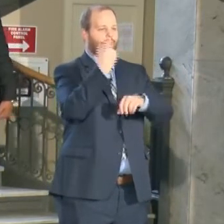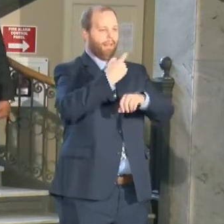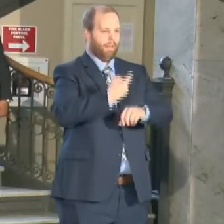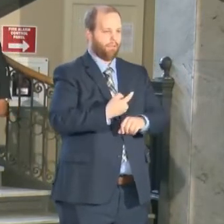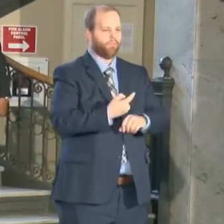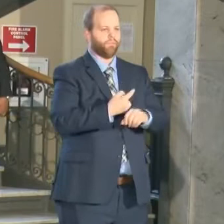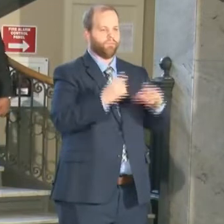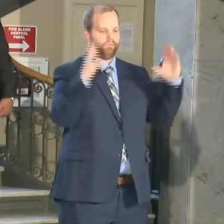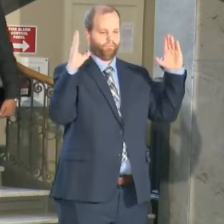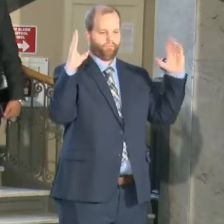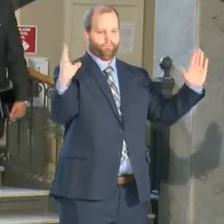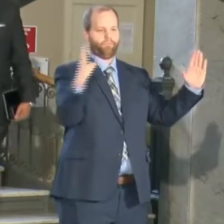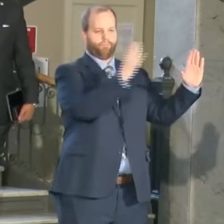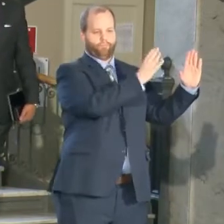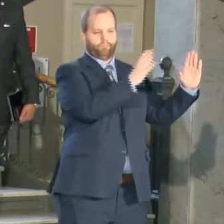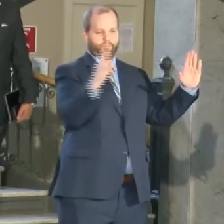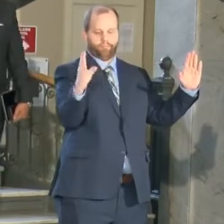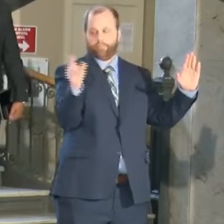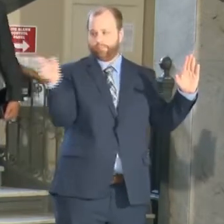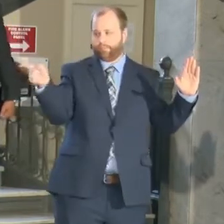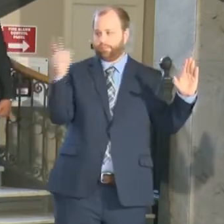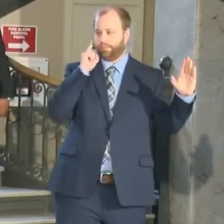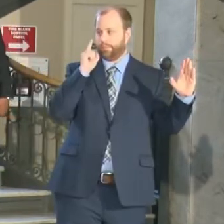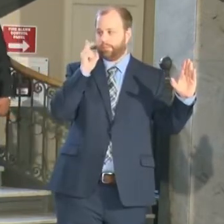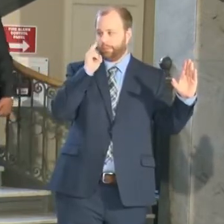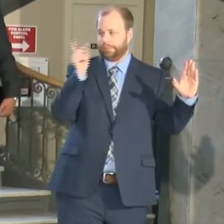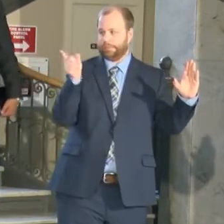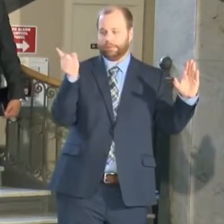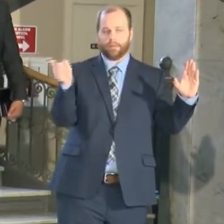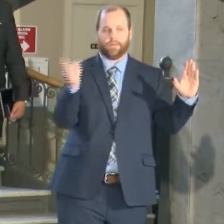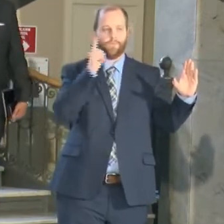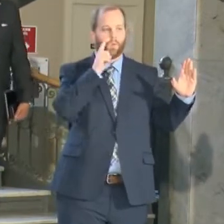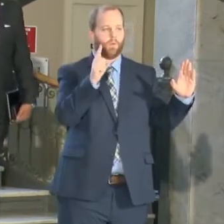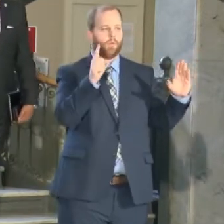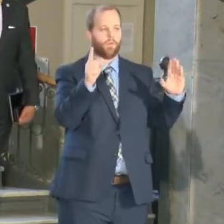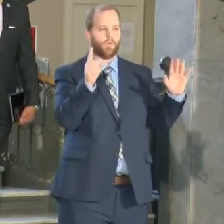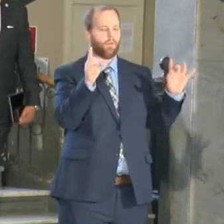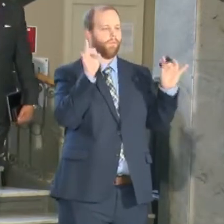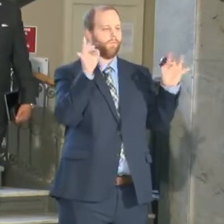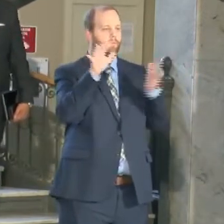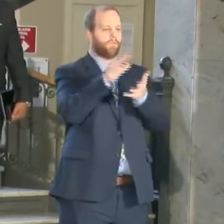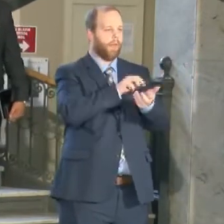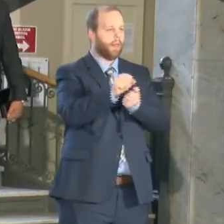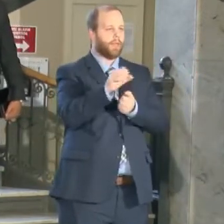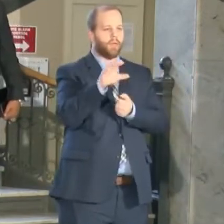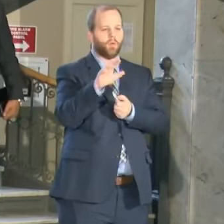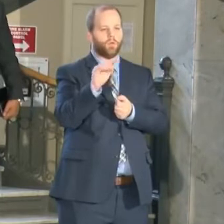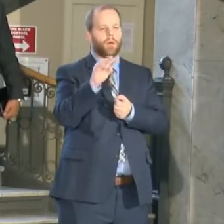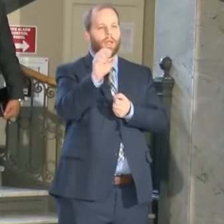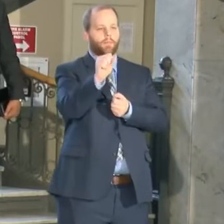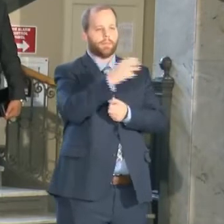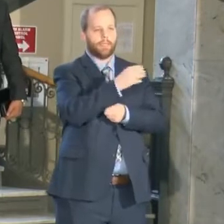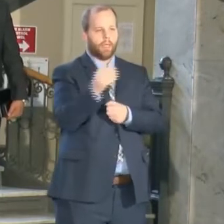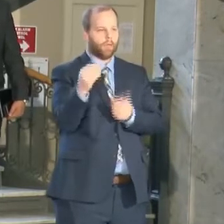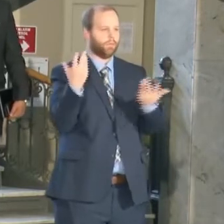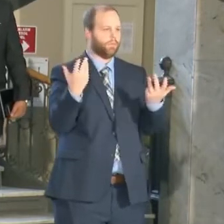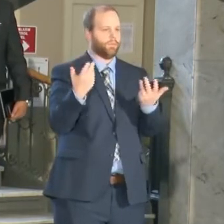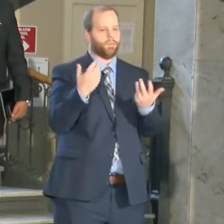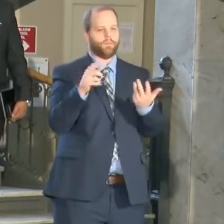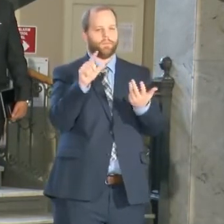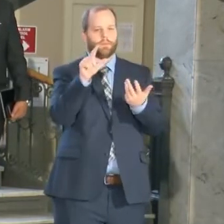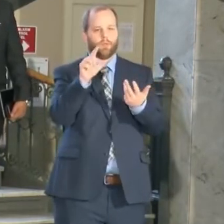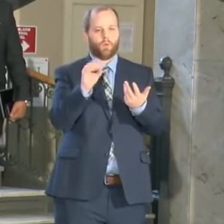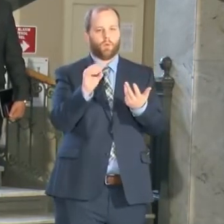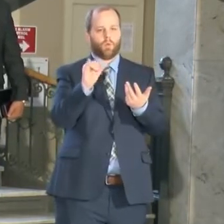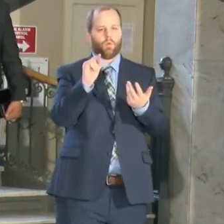we're looking at 180 days of these maps when it comes to the violent crime and the loitering issues. Various things contribute to